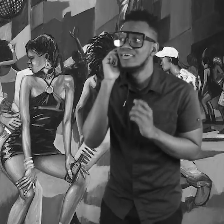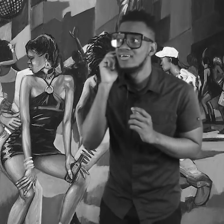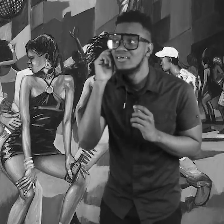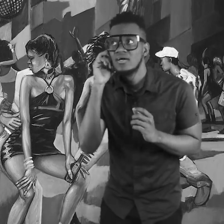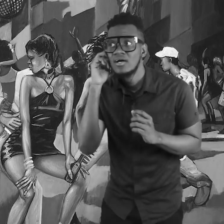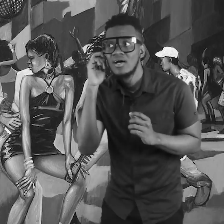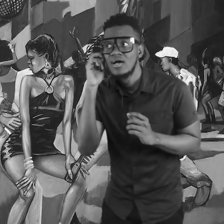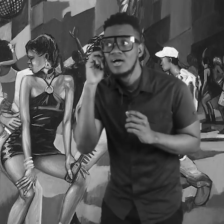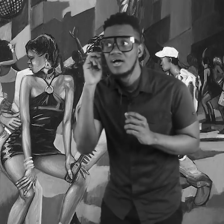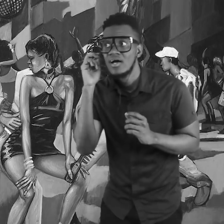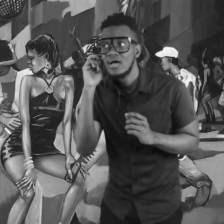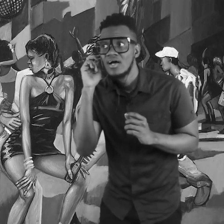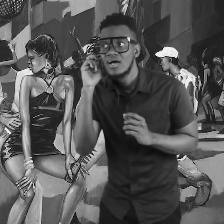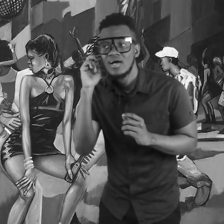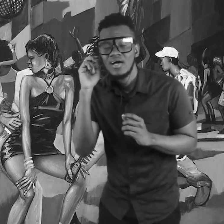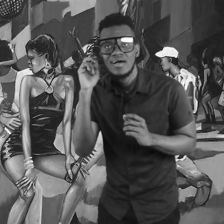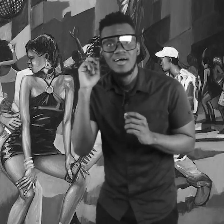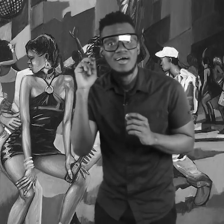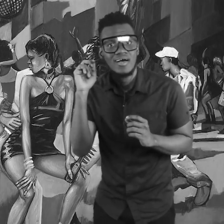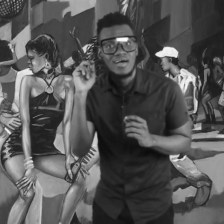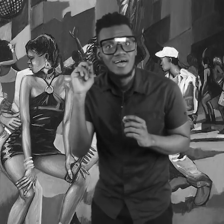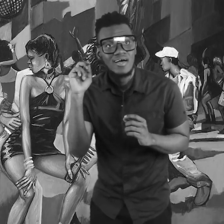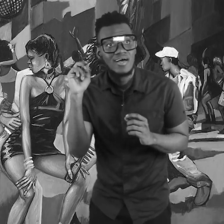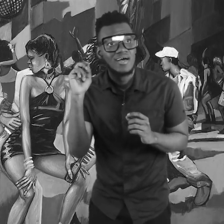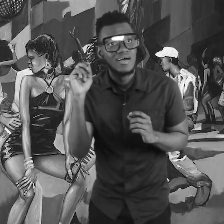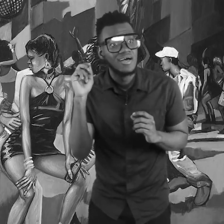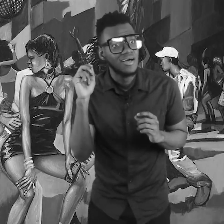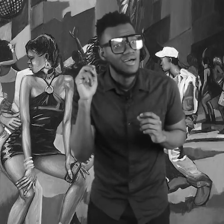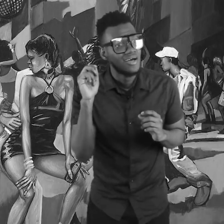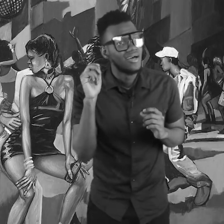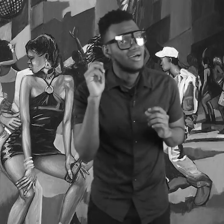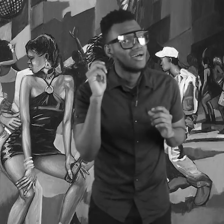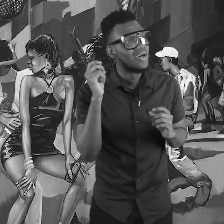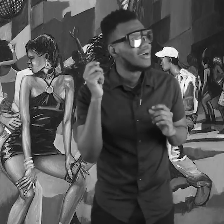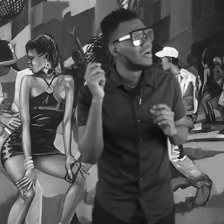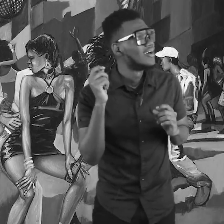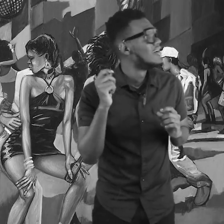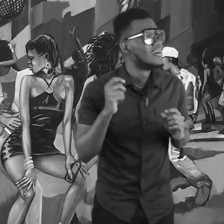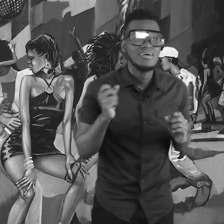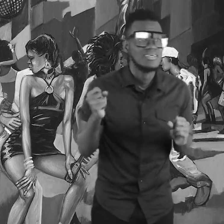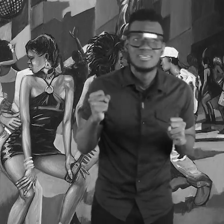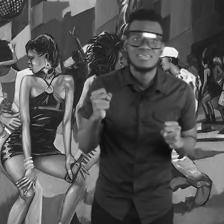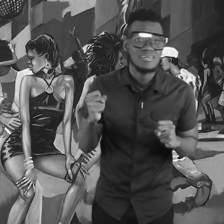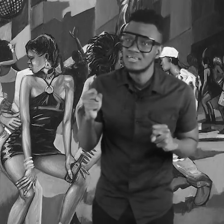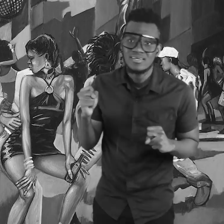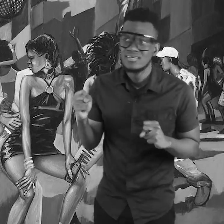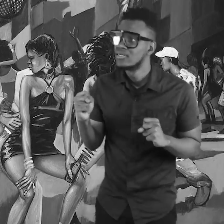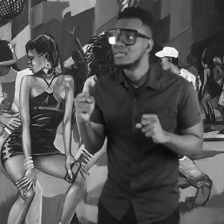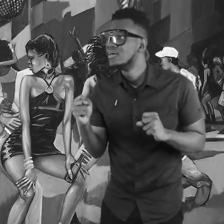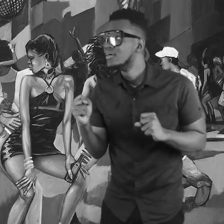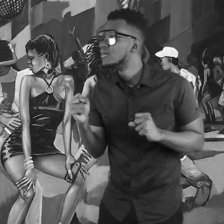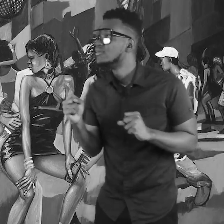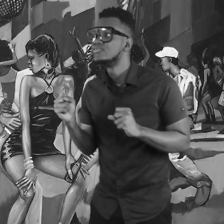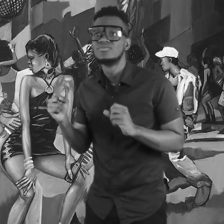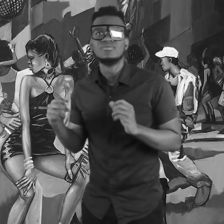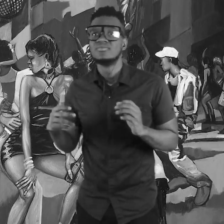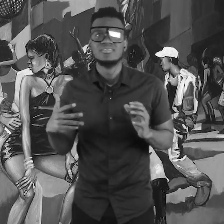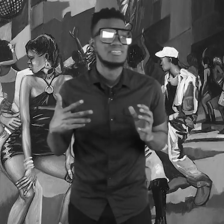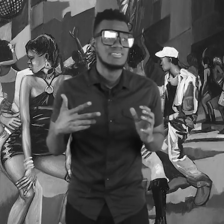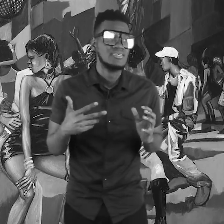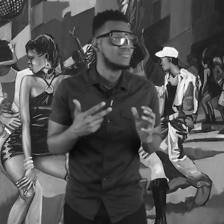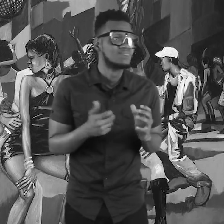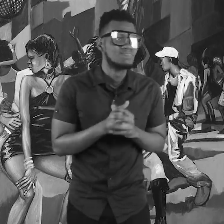alkaline song. It's a new cartel song. It's a new idonia song. Look.